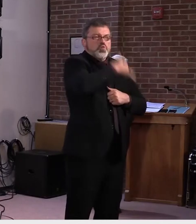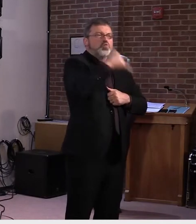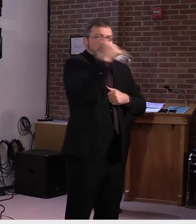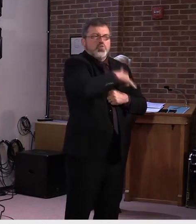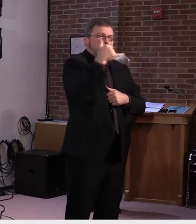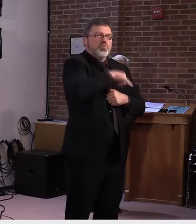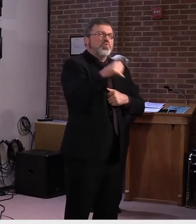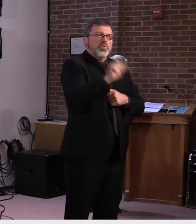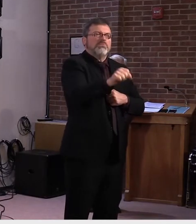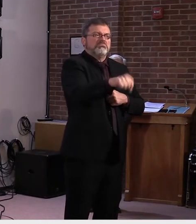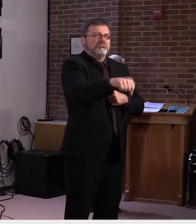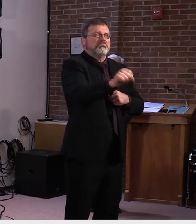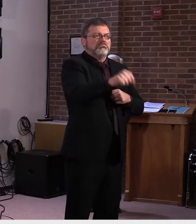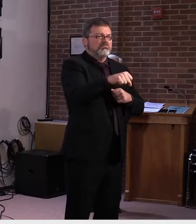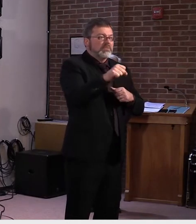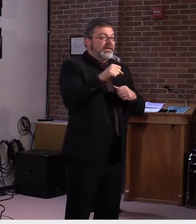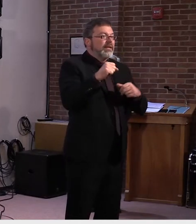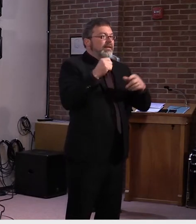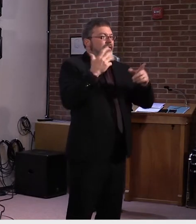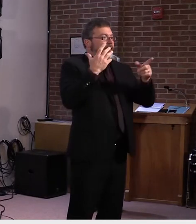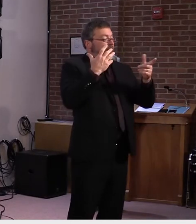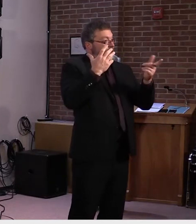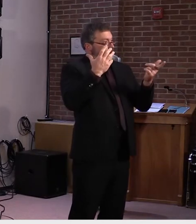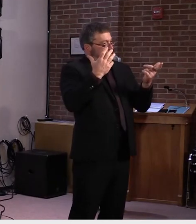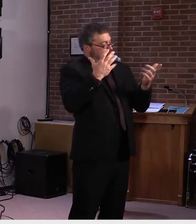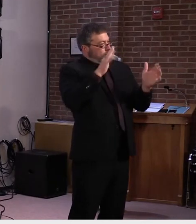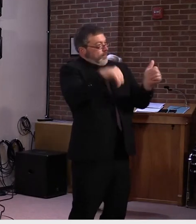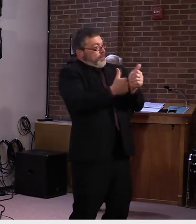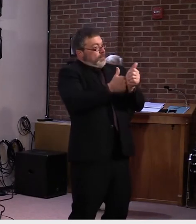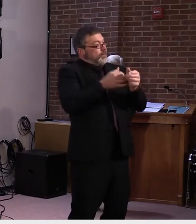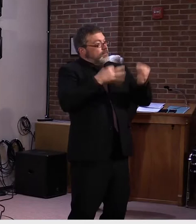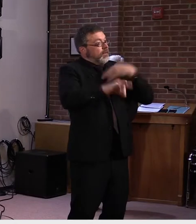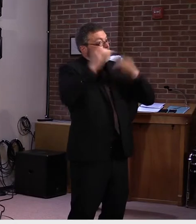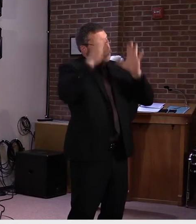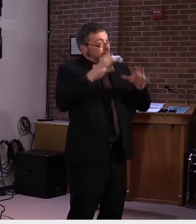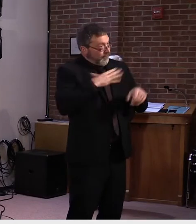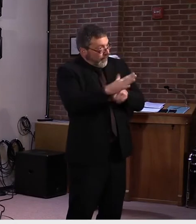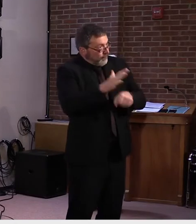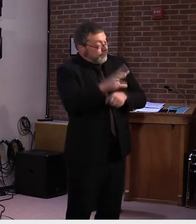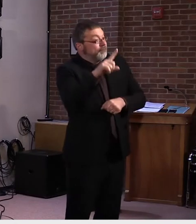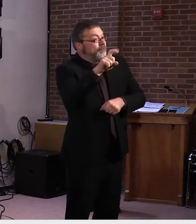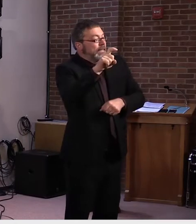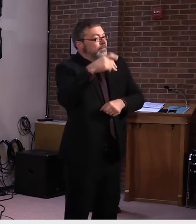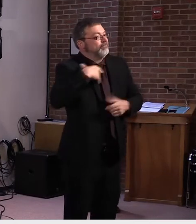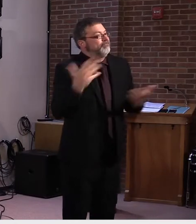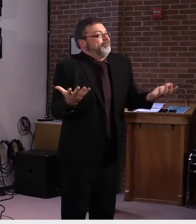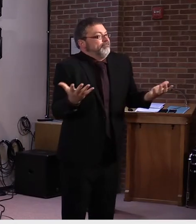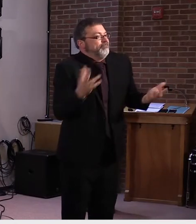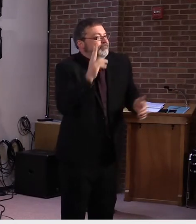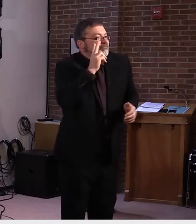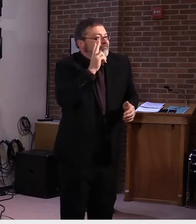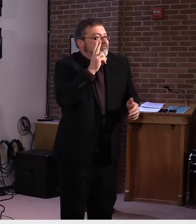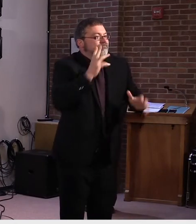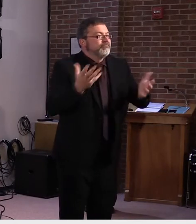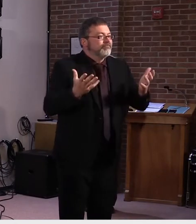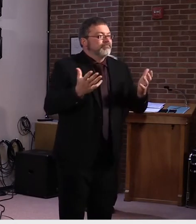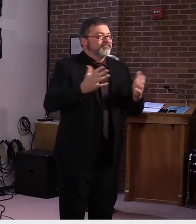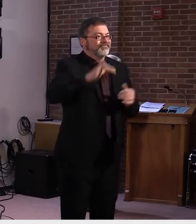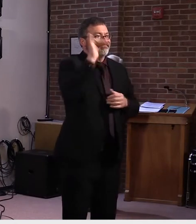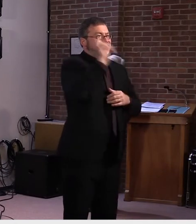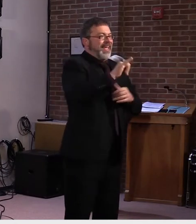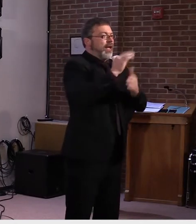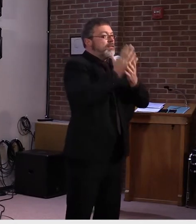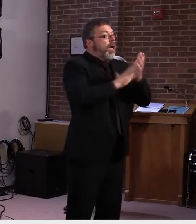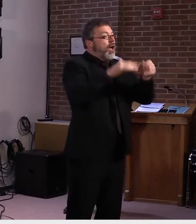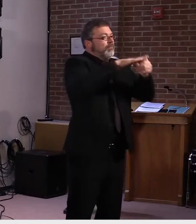that districts can offer. As well, some districts might not be able to go fully